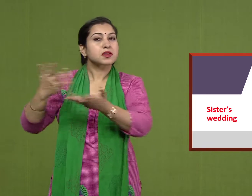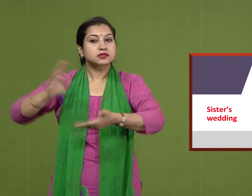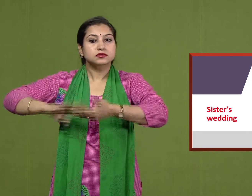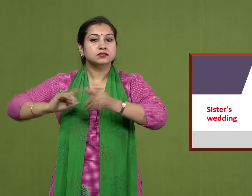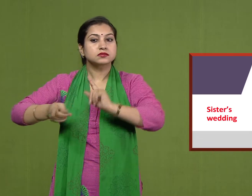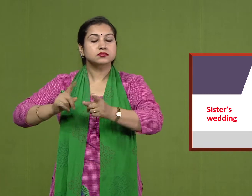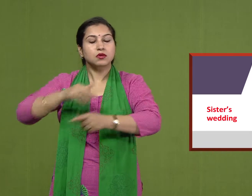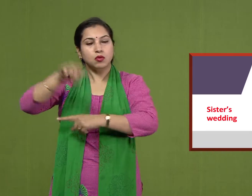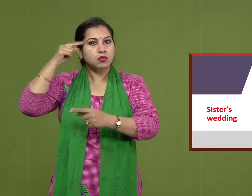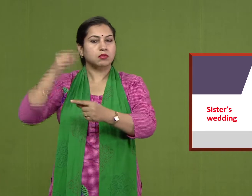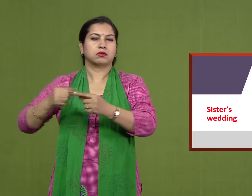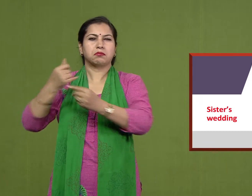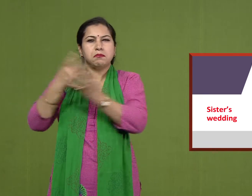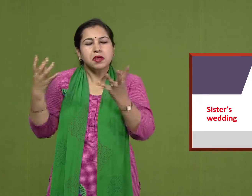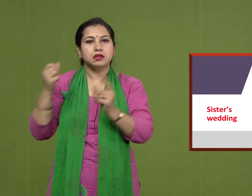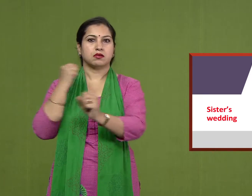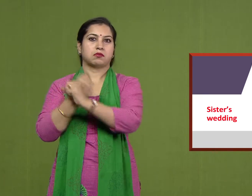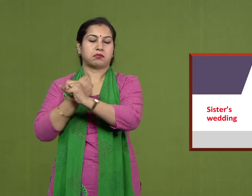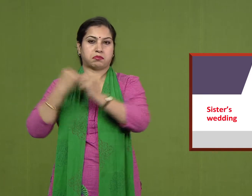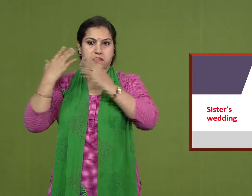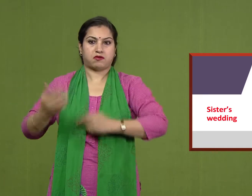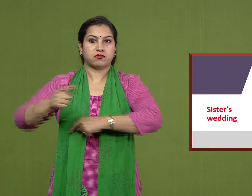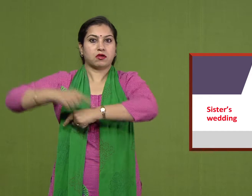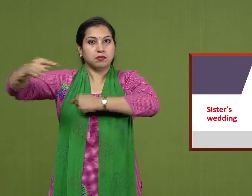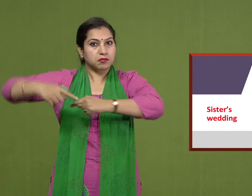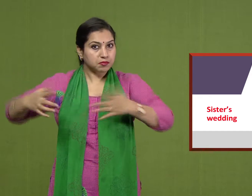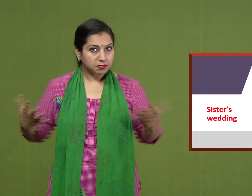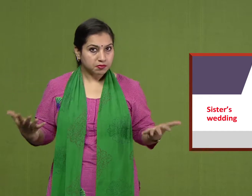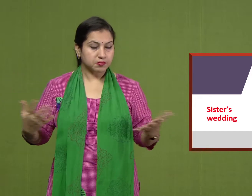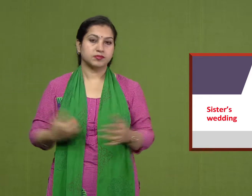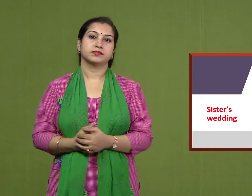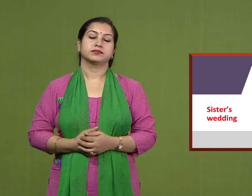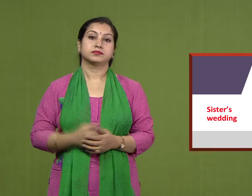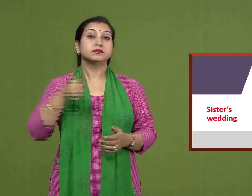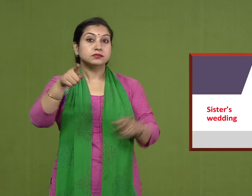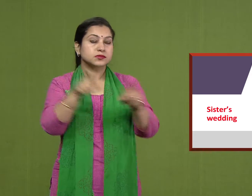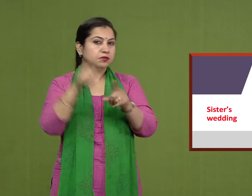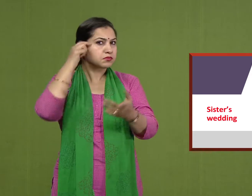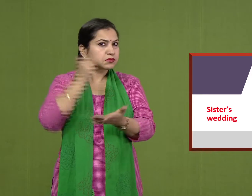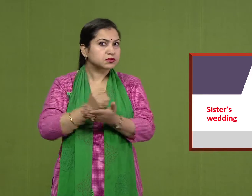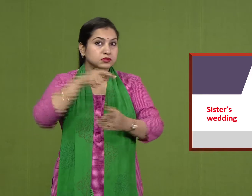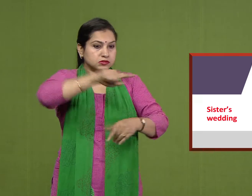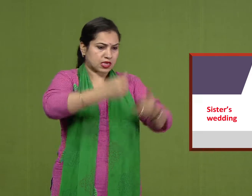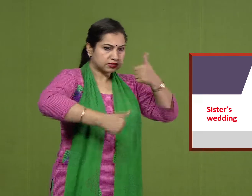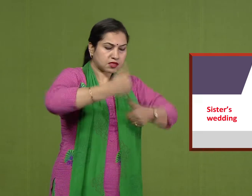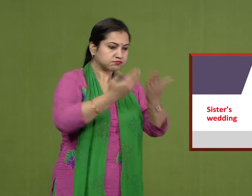wedding. There is so much to do in so little time. You also need to study for your exams.